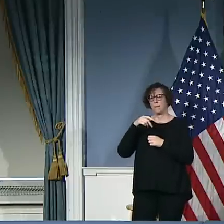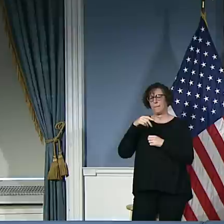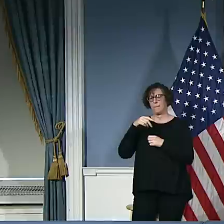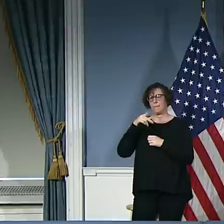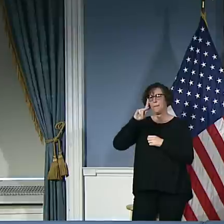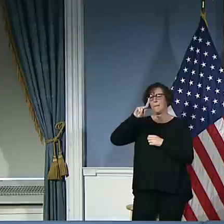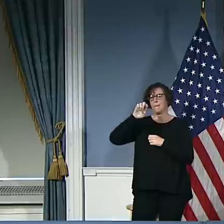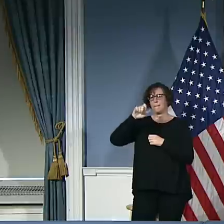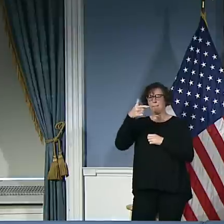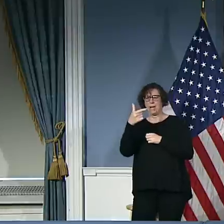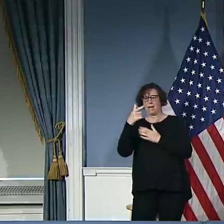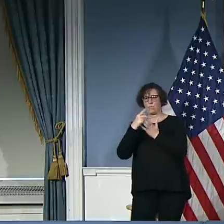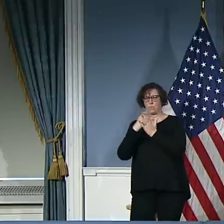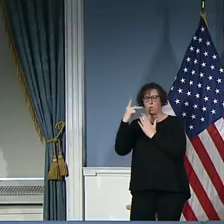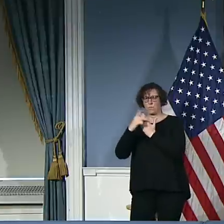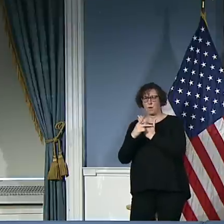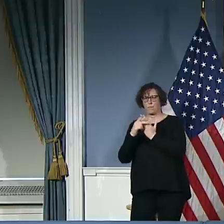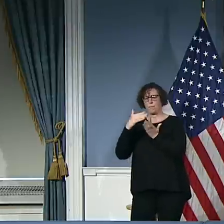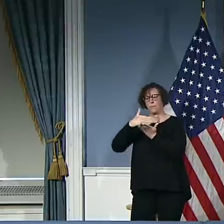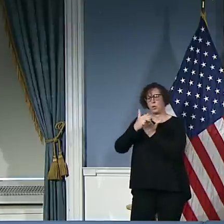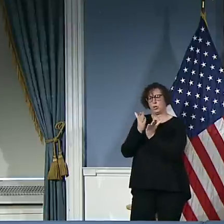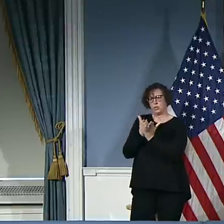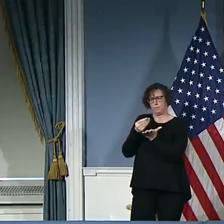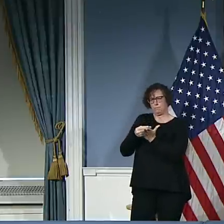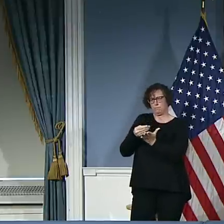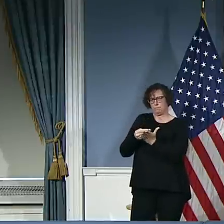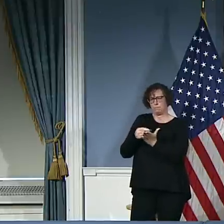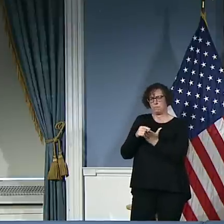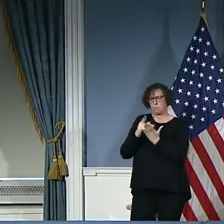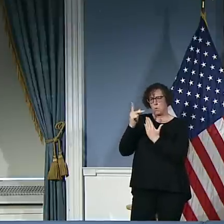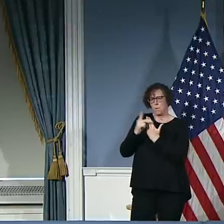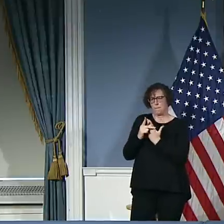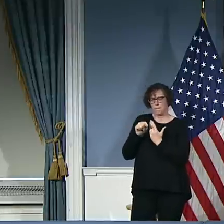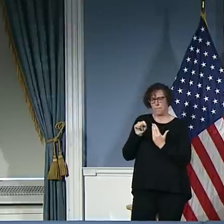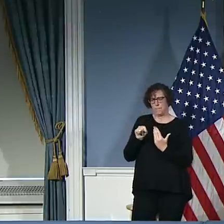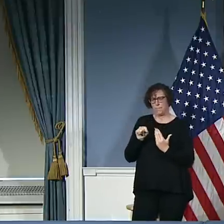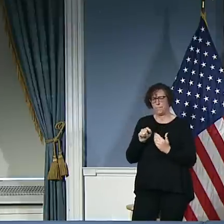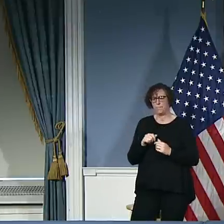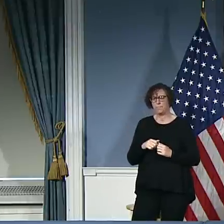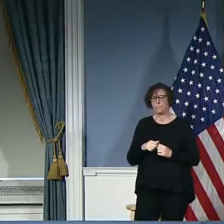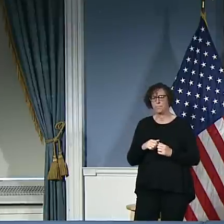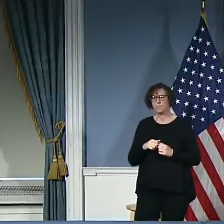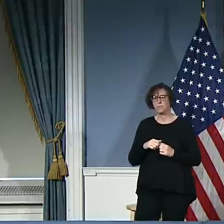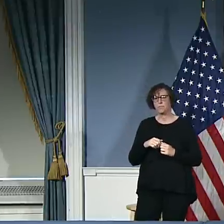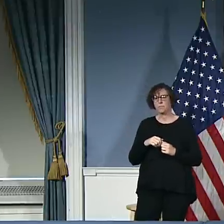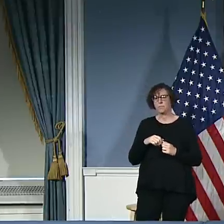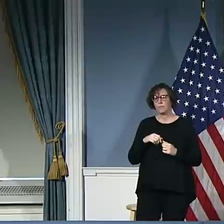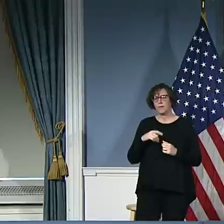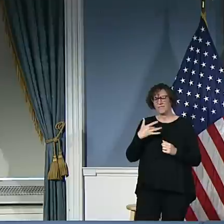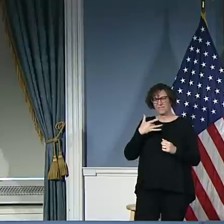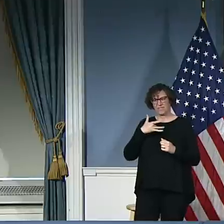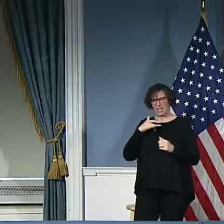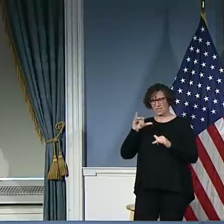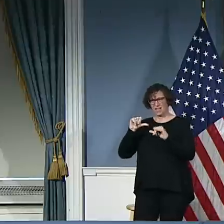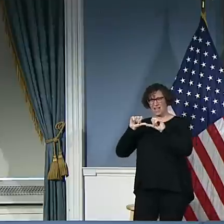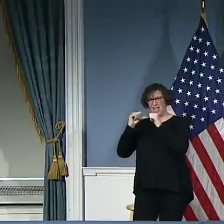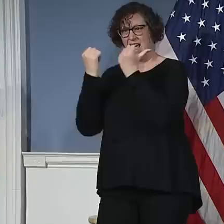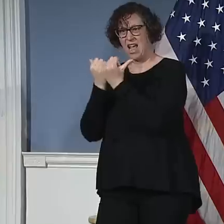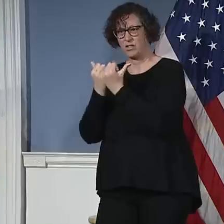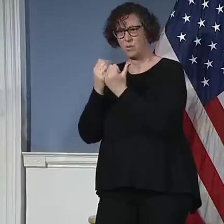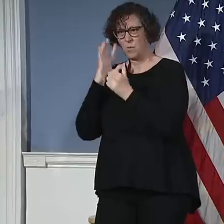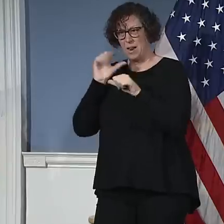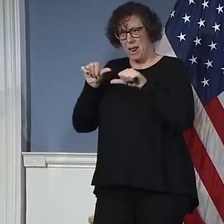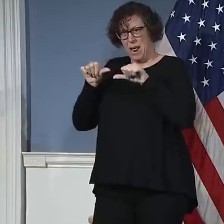executive budget in the of April and you think the budget process may slip a little wise in the timeline. No, no. We are